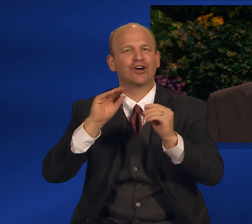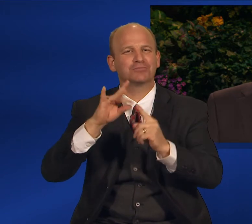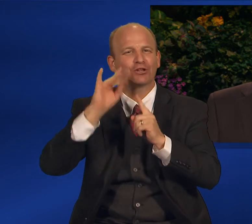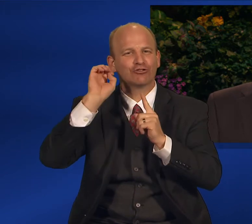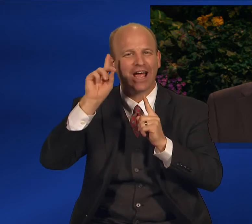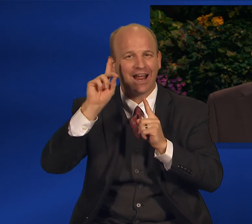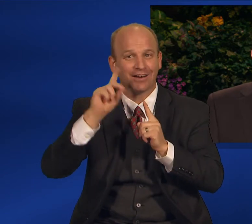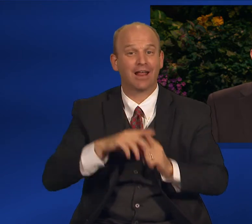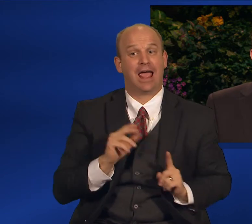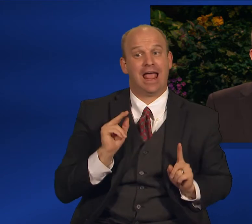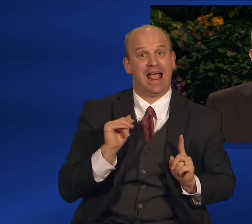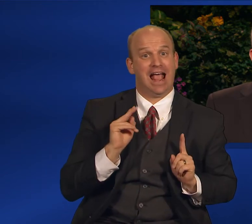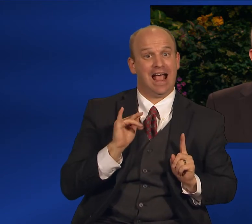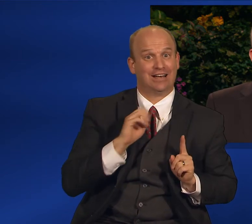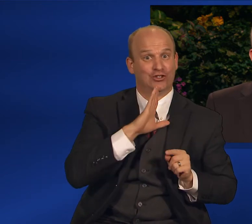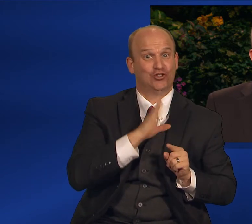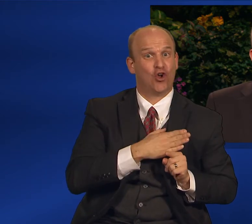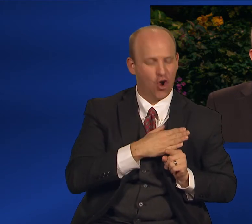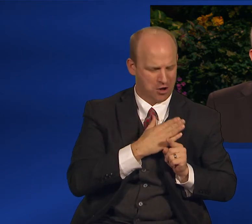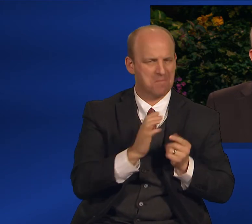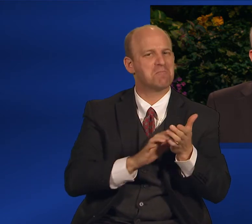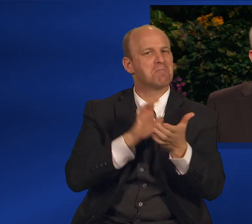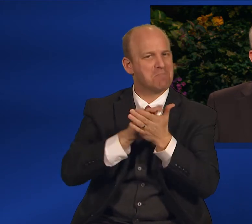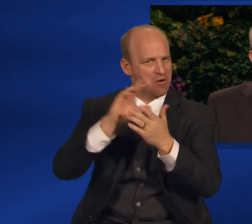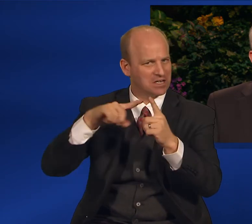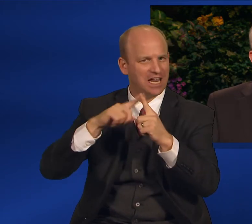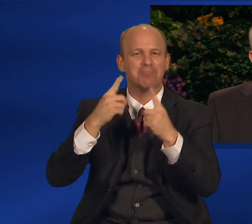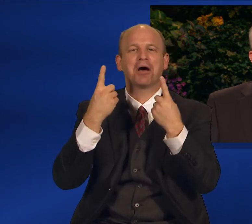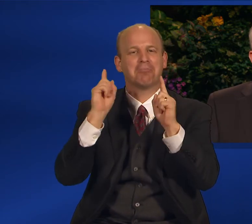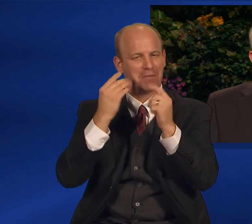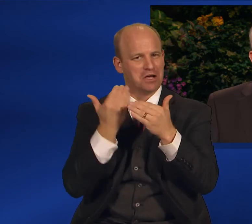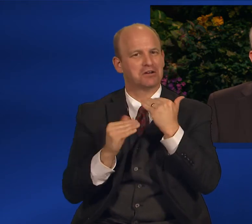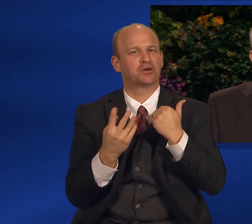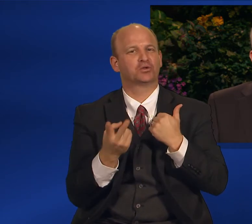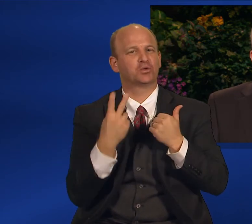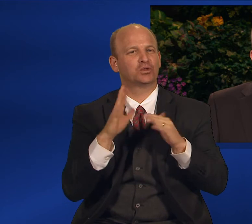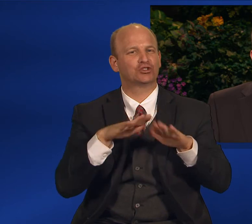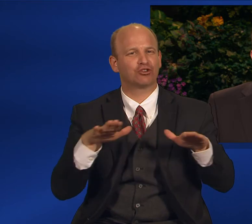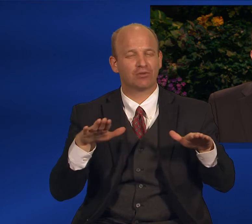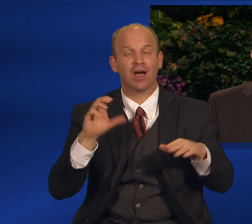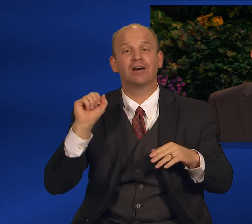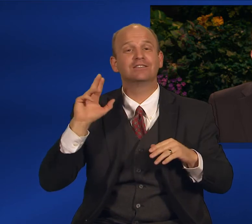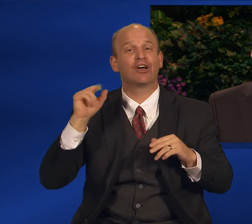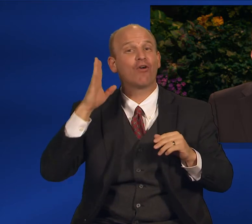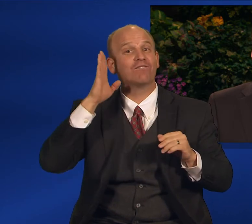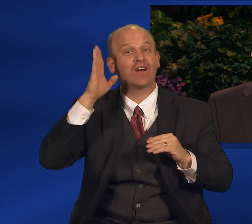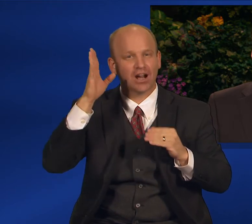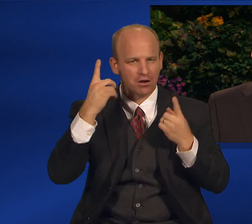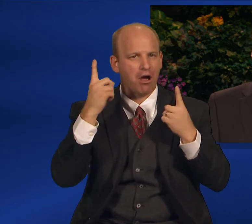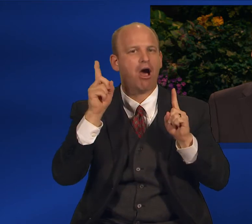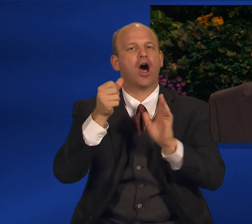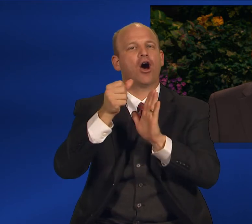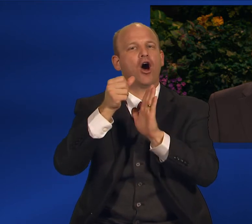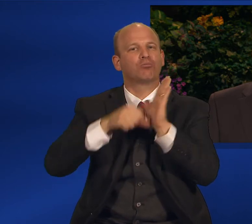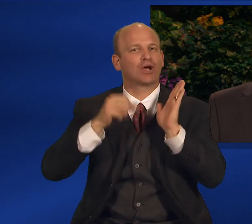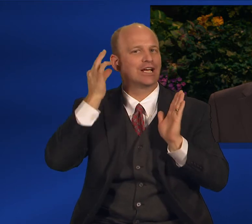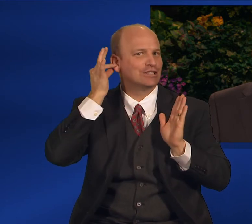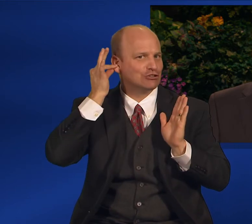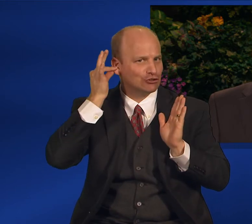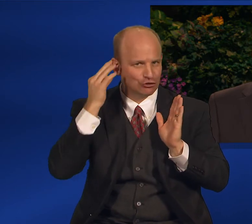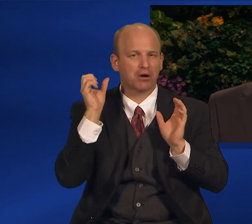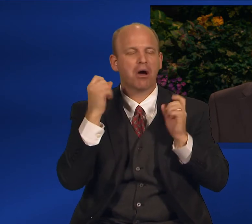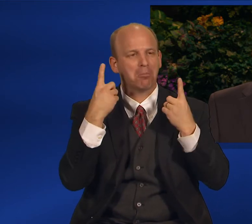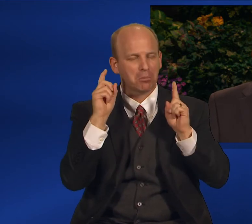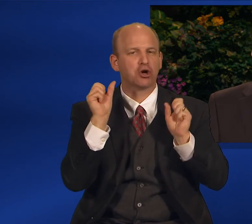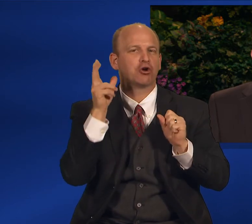in the temple and had two children. Sarah eventually had some operations on her ears and was finally able to hear well.